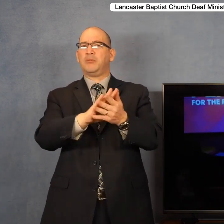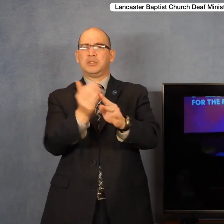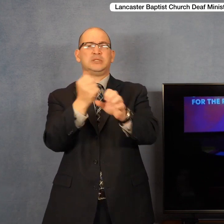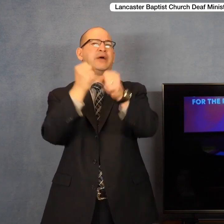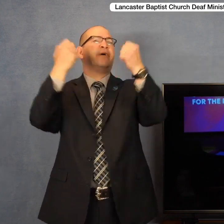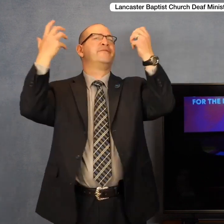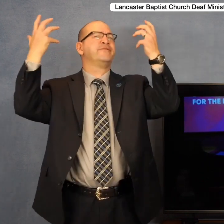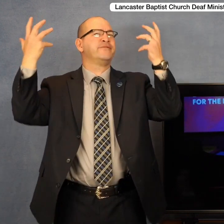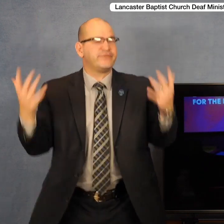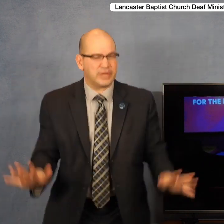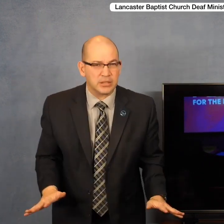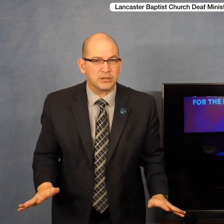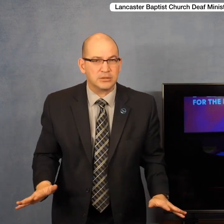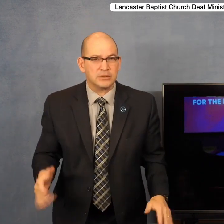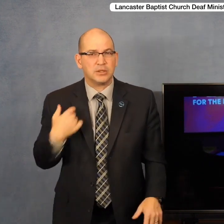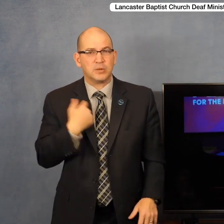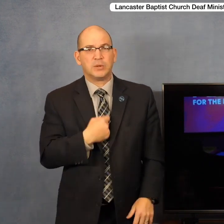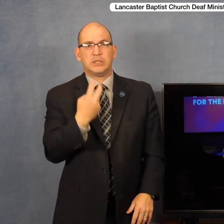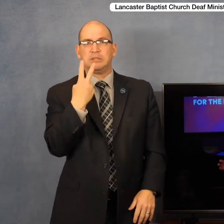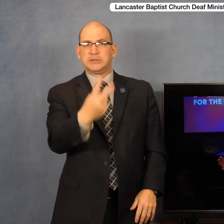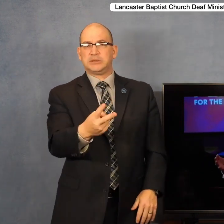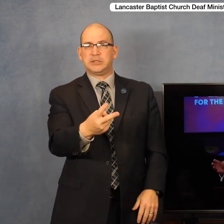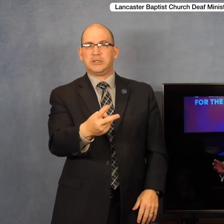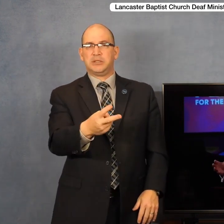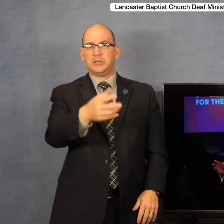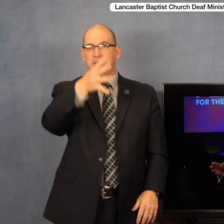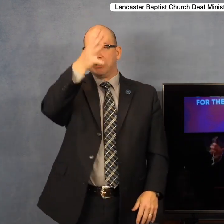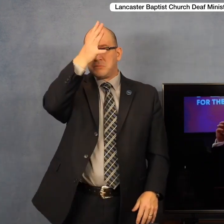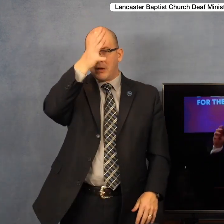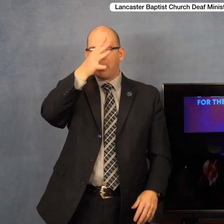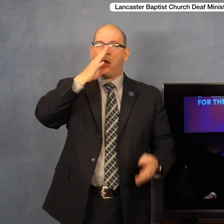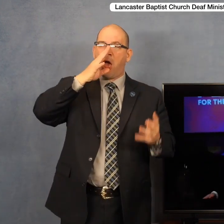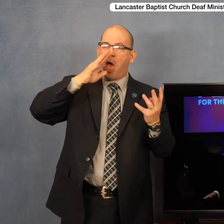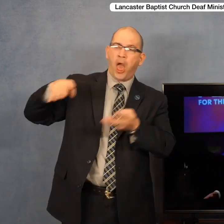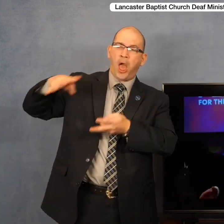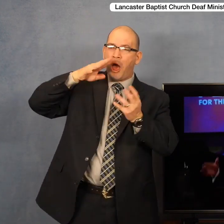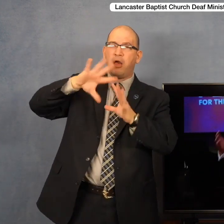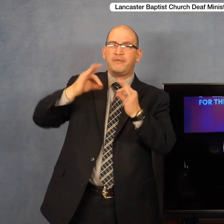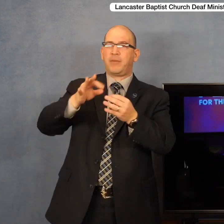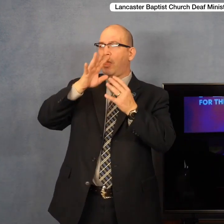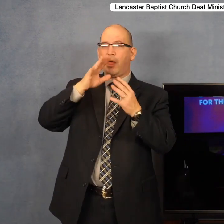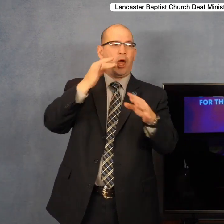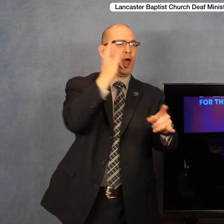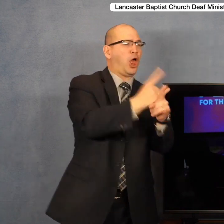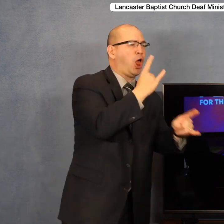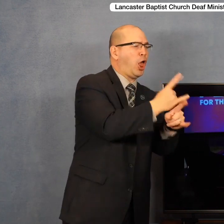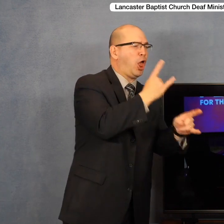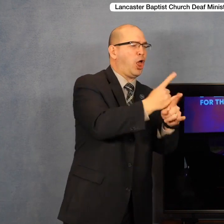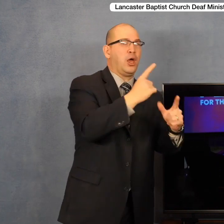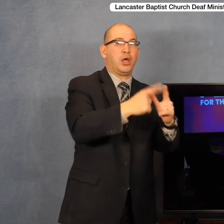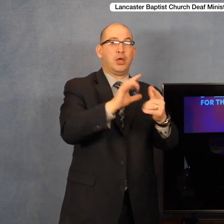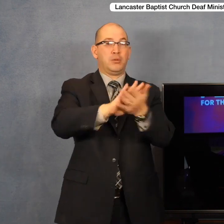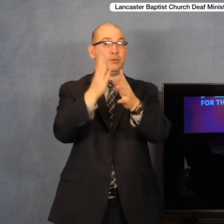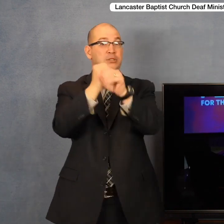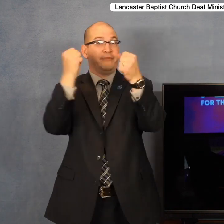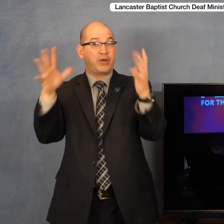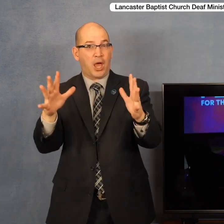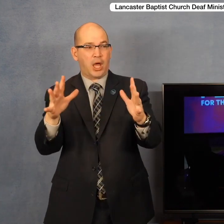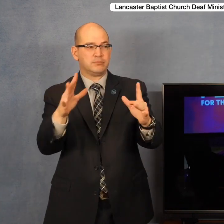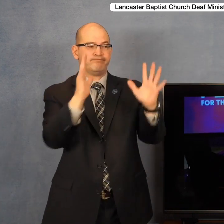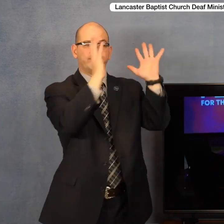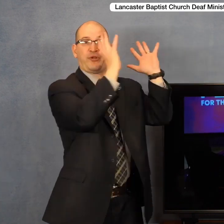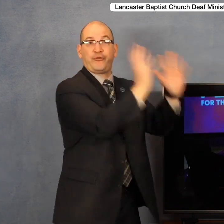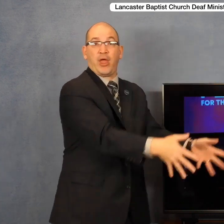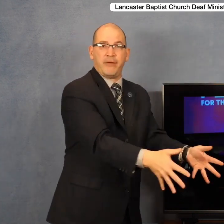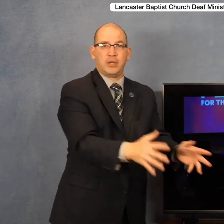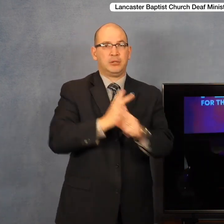change. We've seen neglectful fathers under the grip of a bottle put the bottle down because Jesus was now in their heart. We've